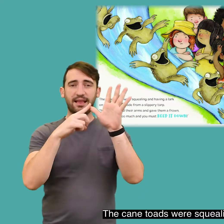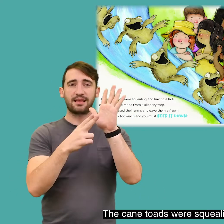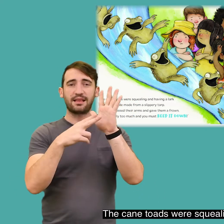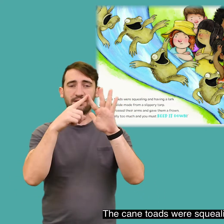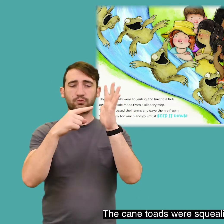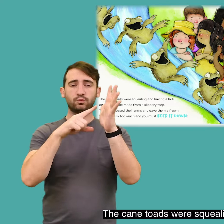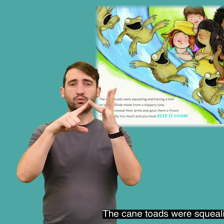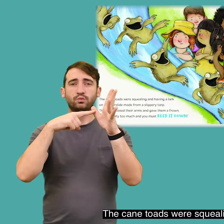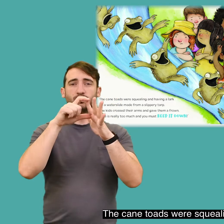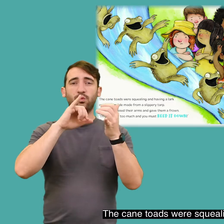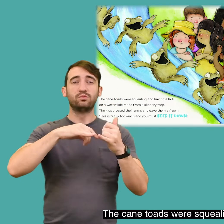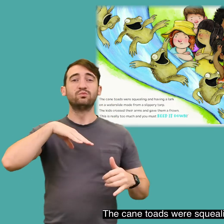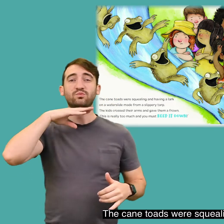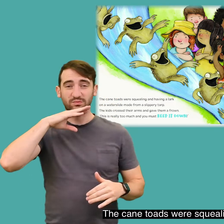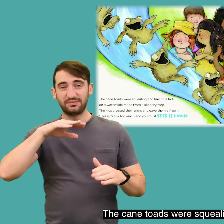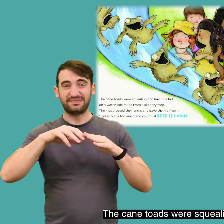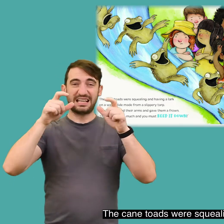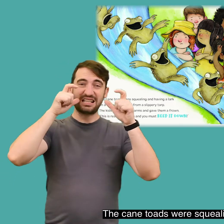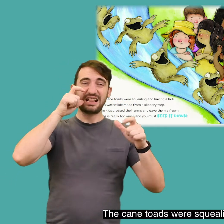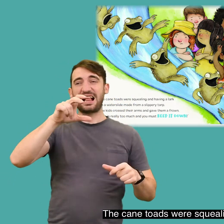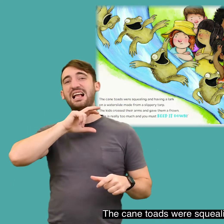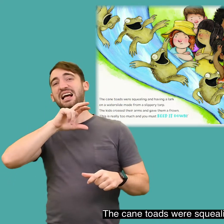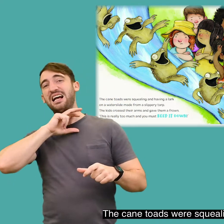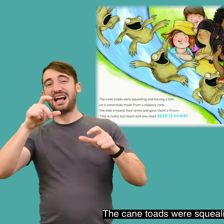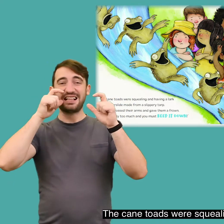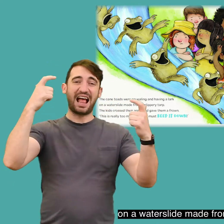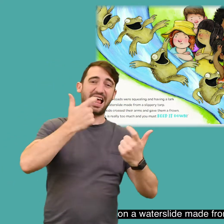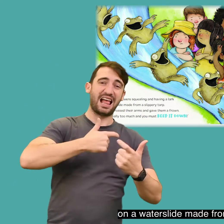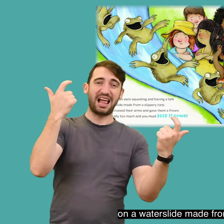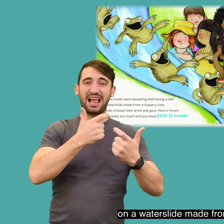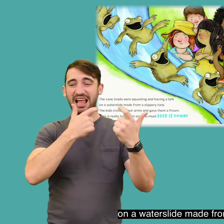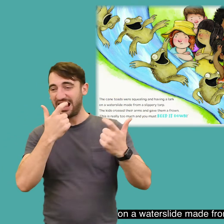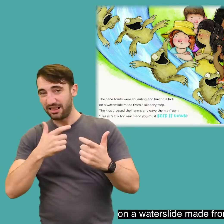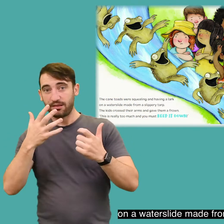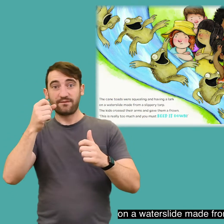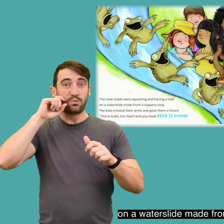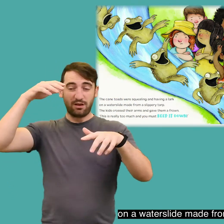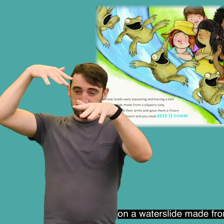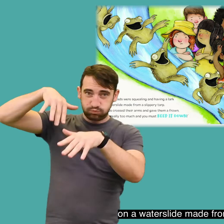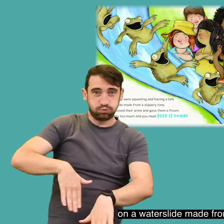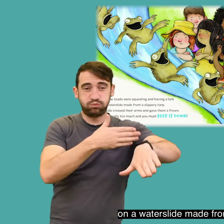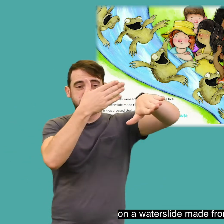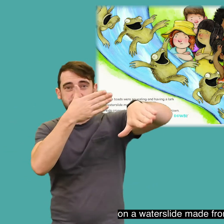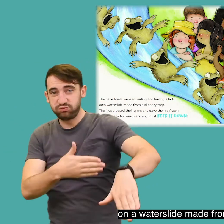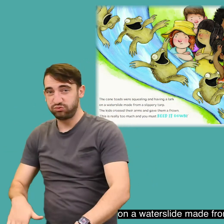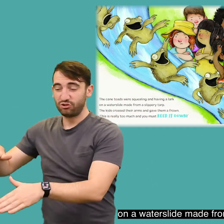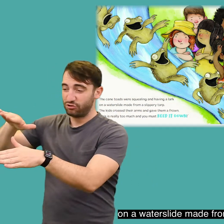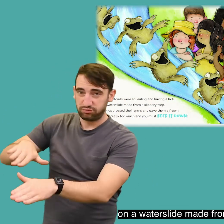The cane toads were squealing and having a lark on a water slide made from a slippery tarp.